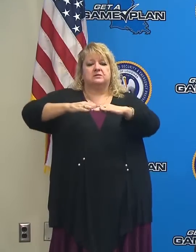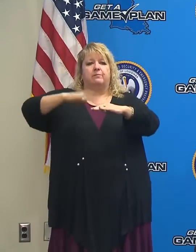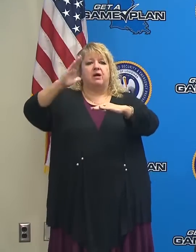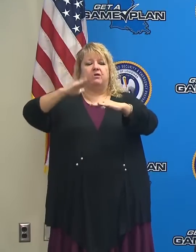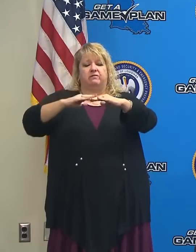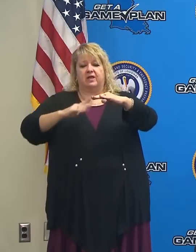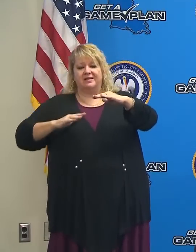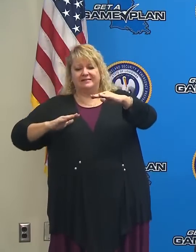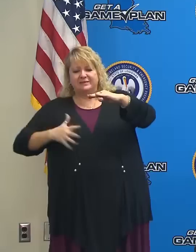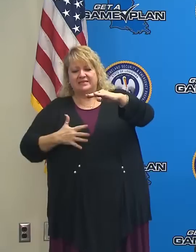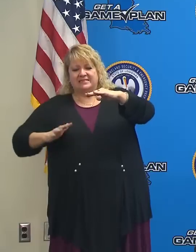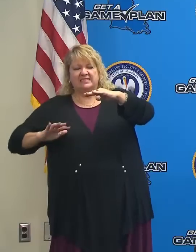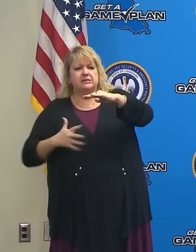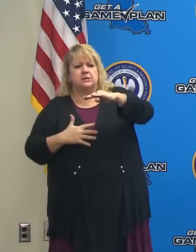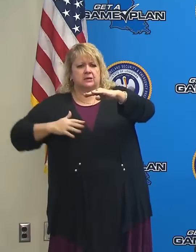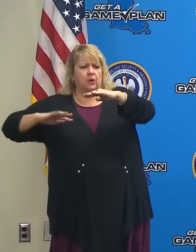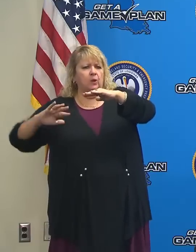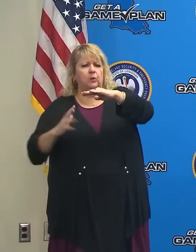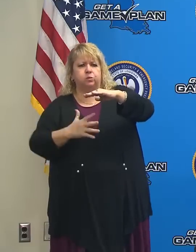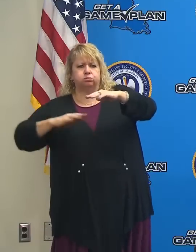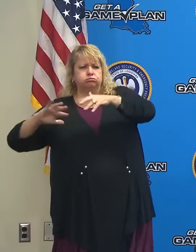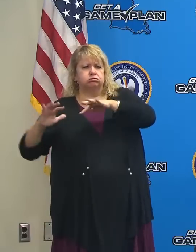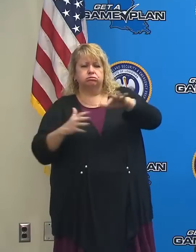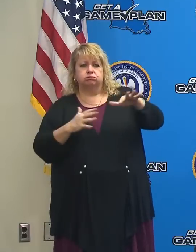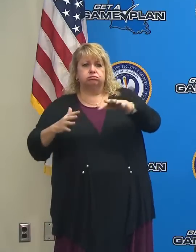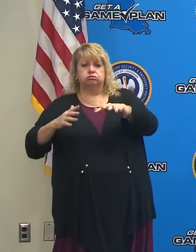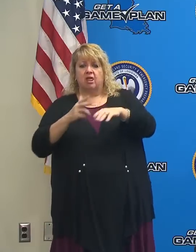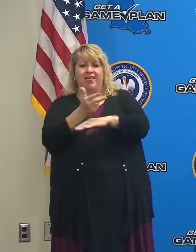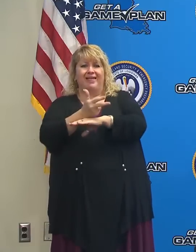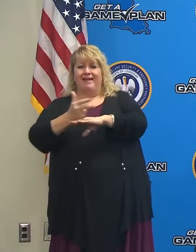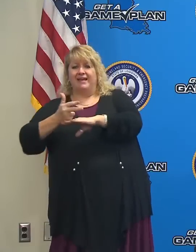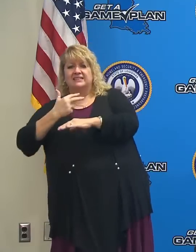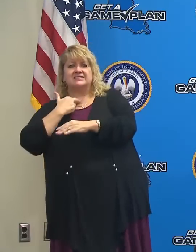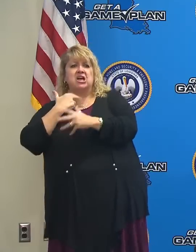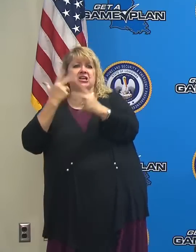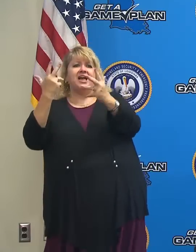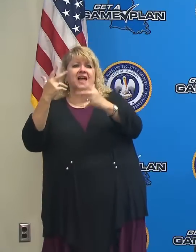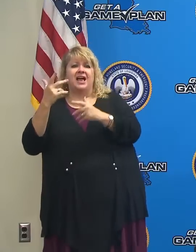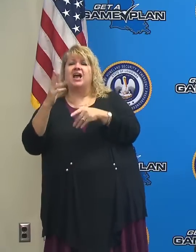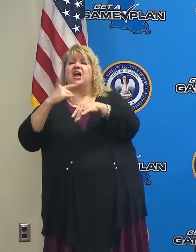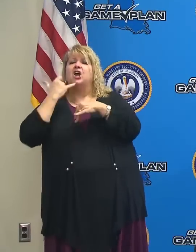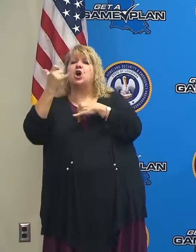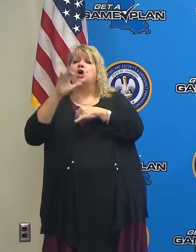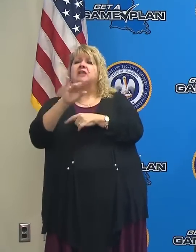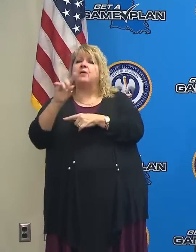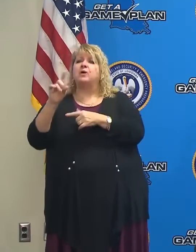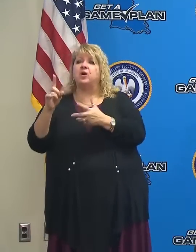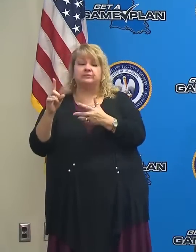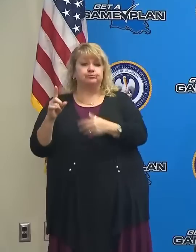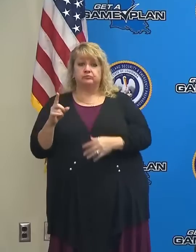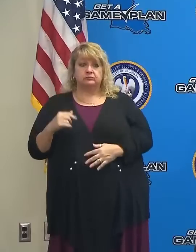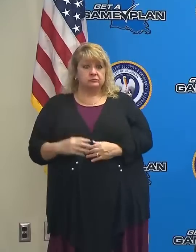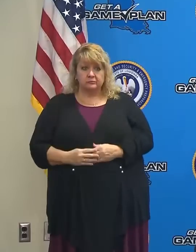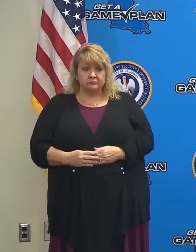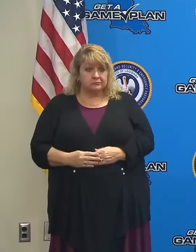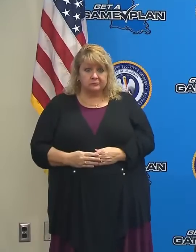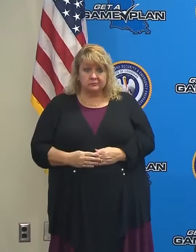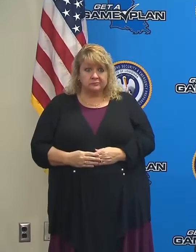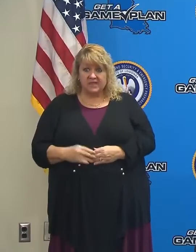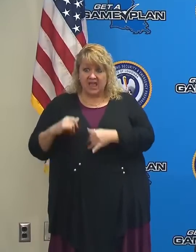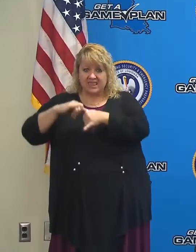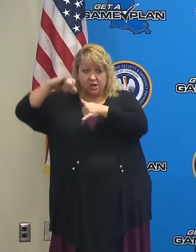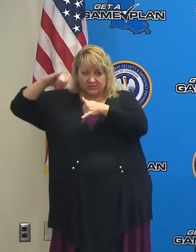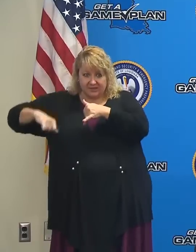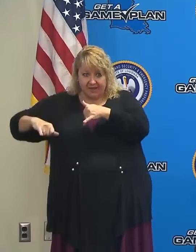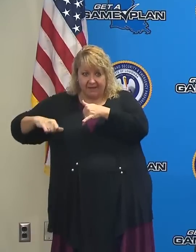speed, first responders are not coming for you. Fire, EMS, and police are staying put